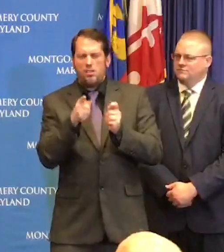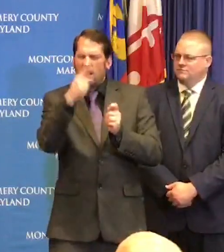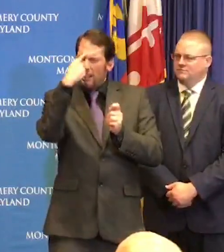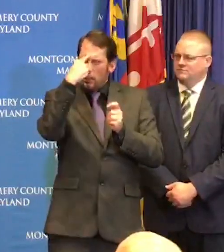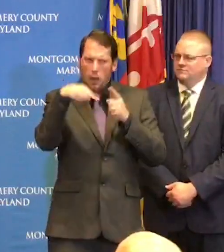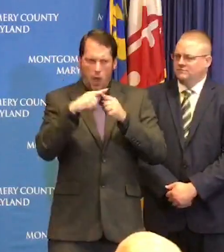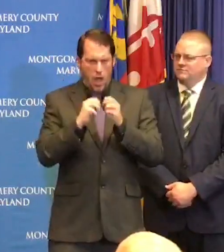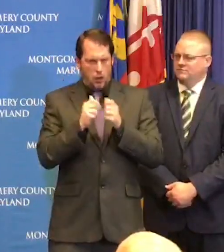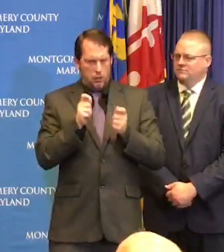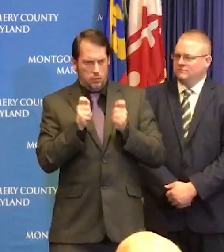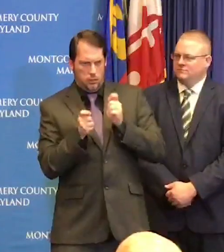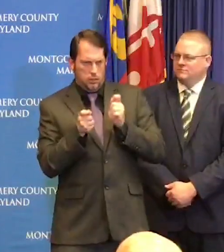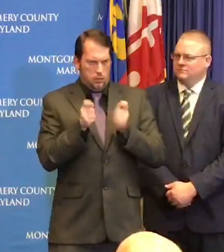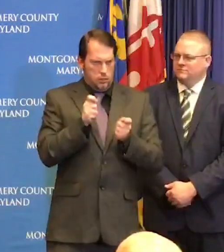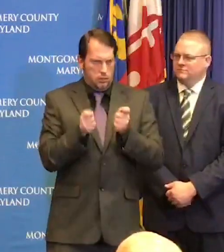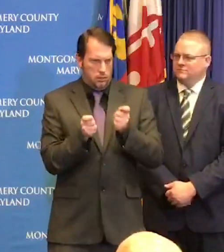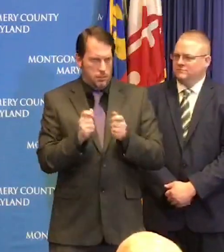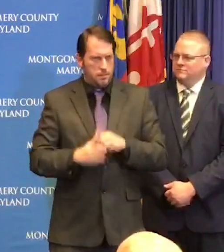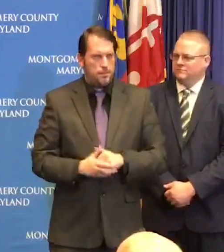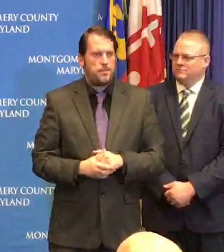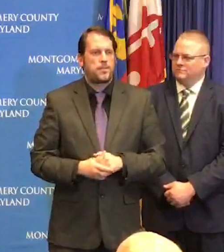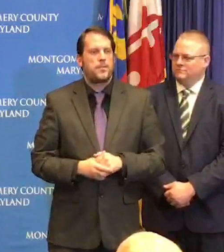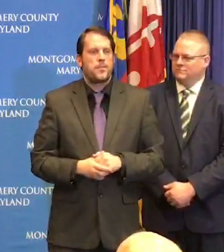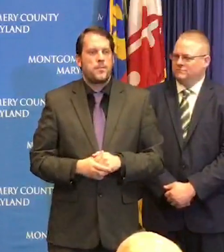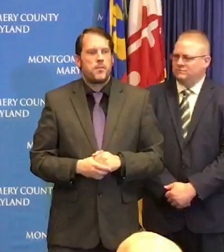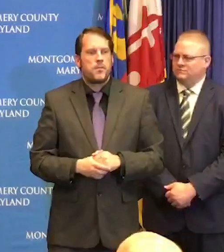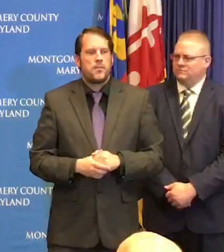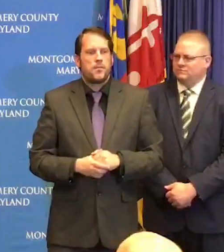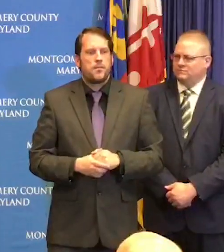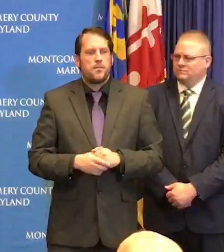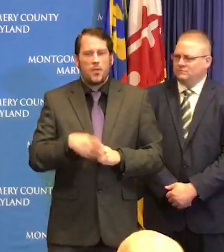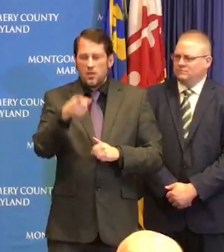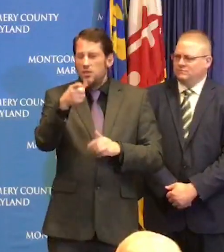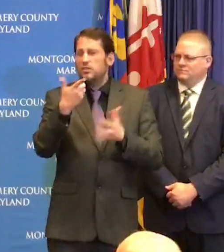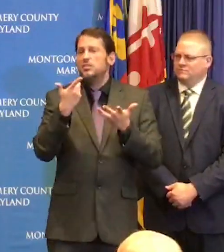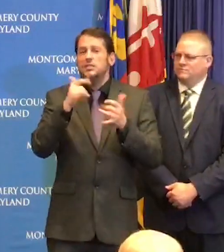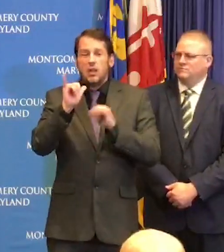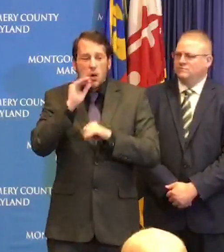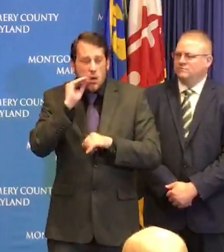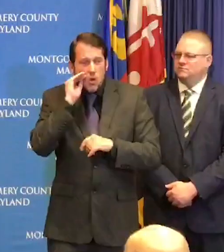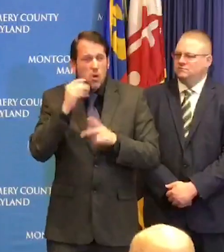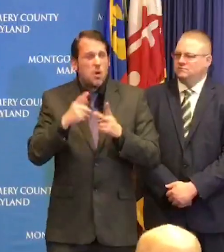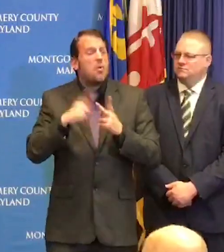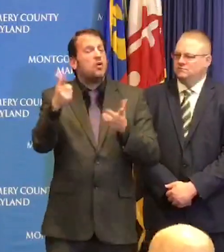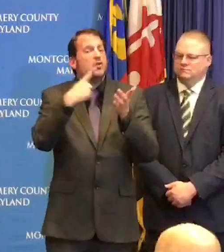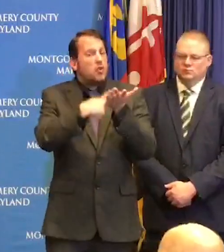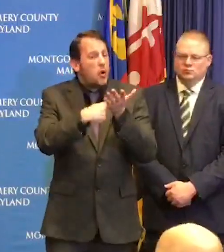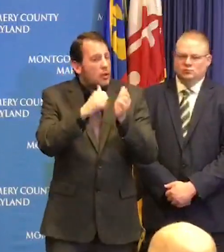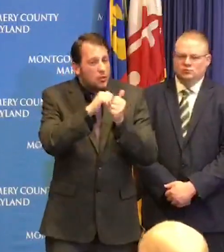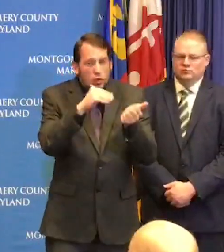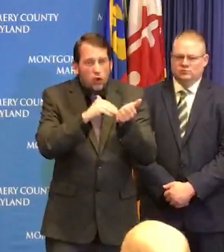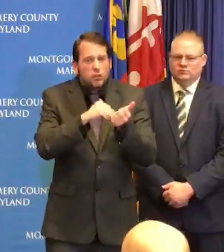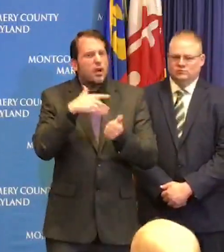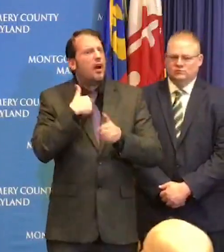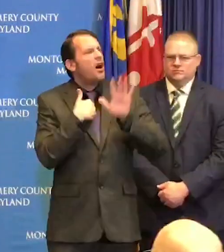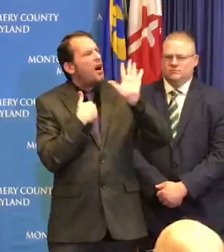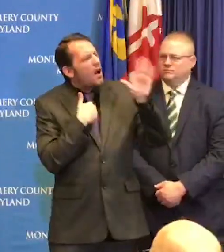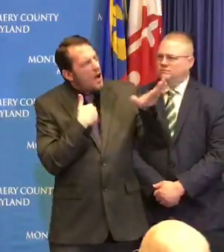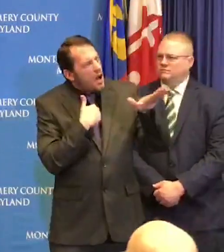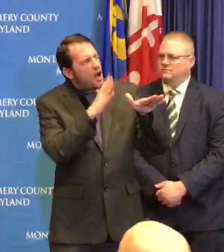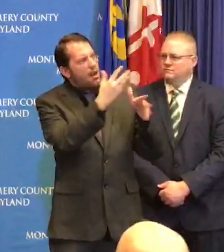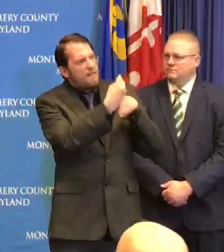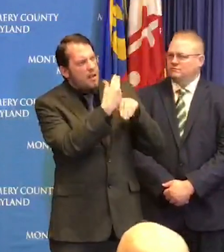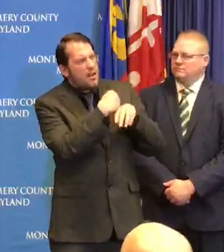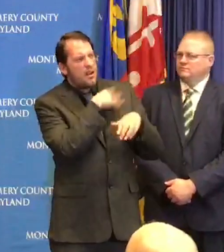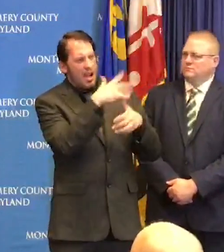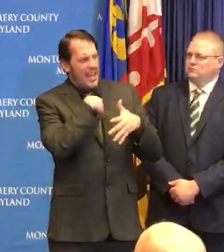to your medical provider get advice on how you need to access services we do know that providers are moving to alternative